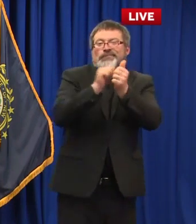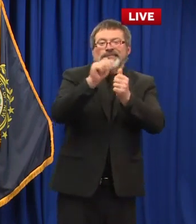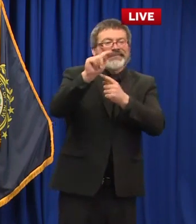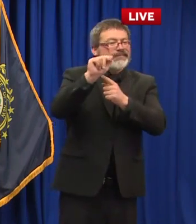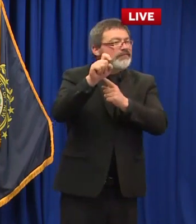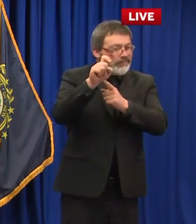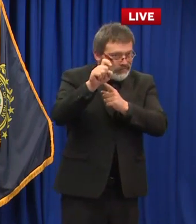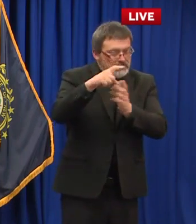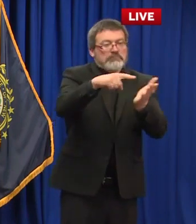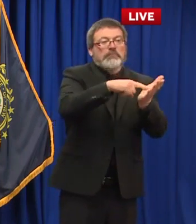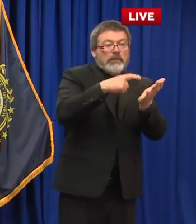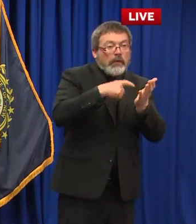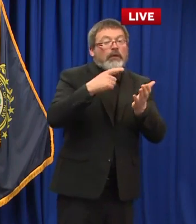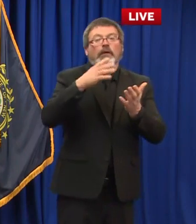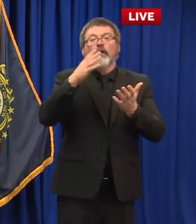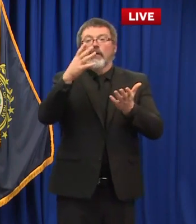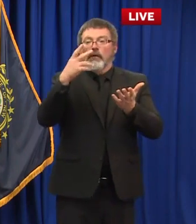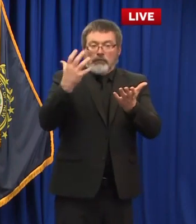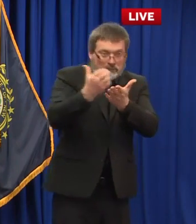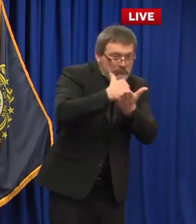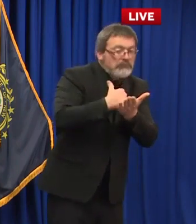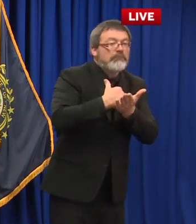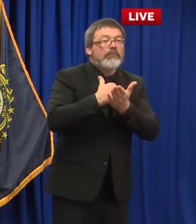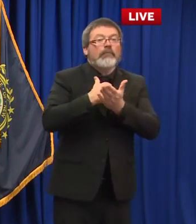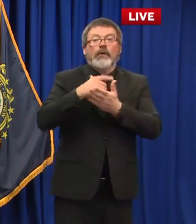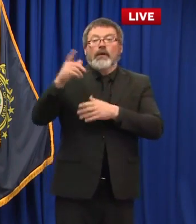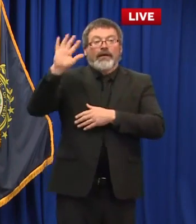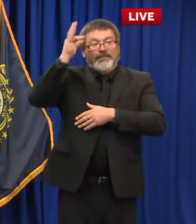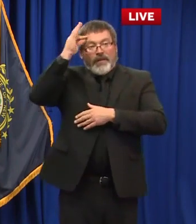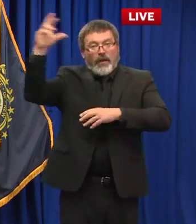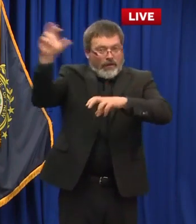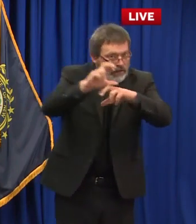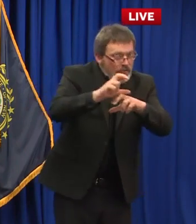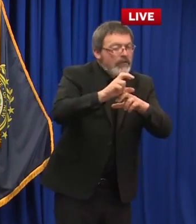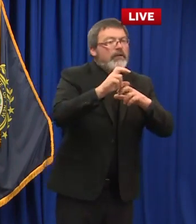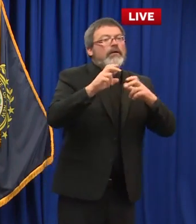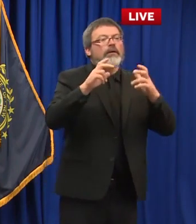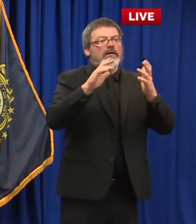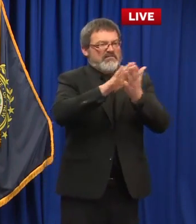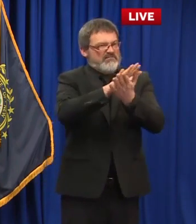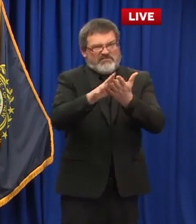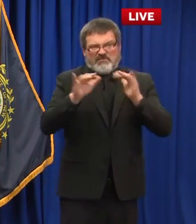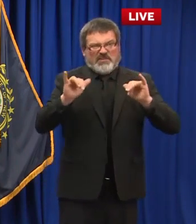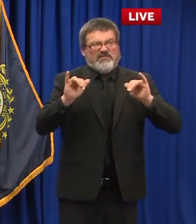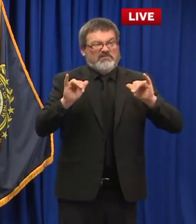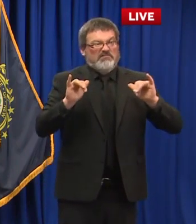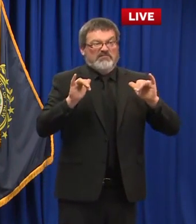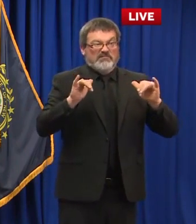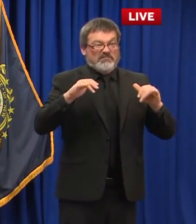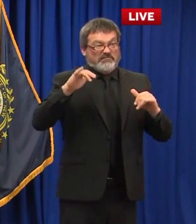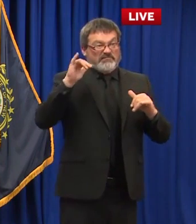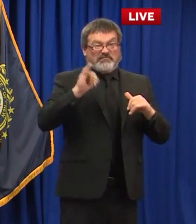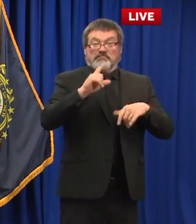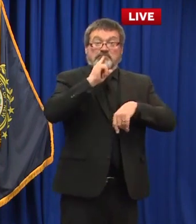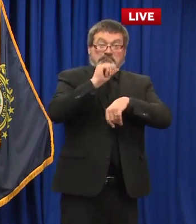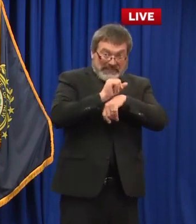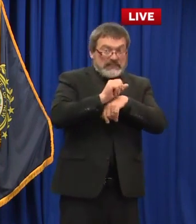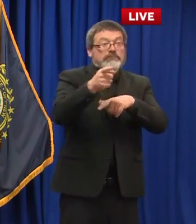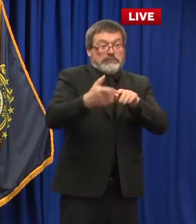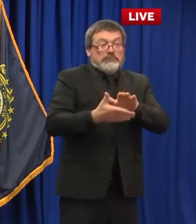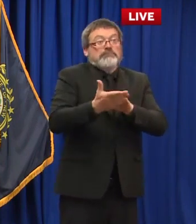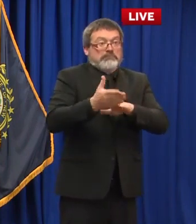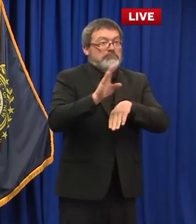us to confirm that you are who you are and the business is legitimate. And we're minimizing that ability for folks to take advantage of the system.